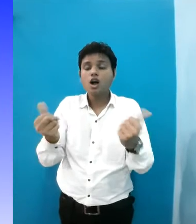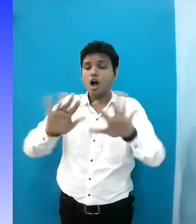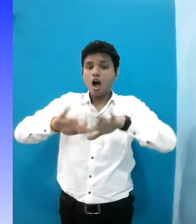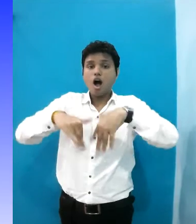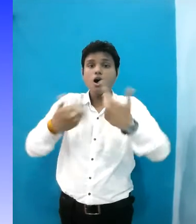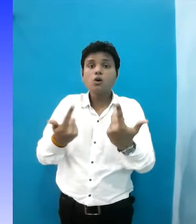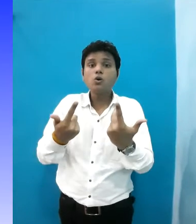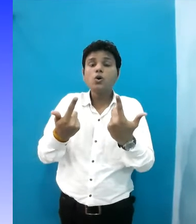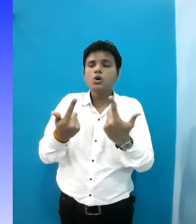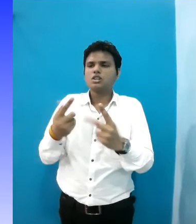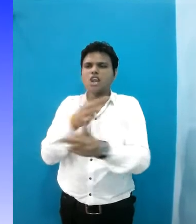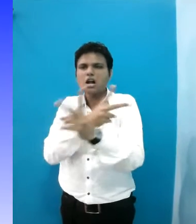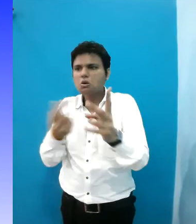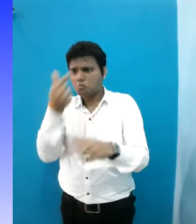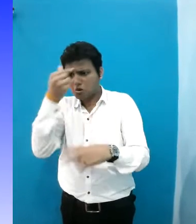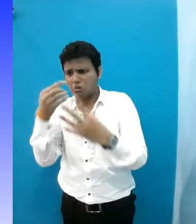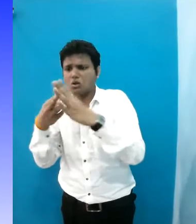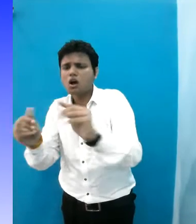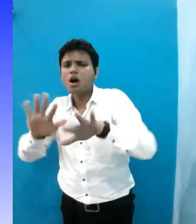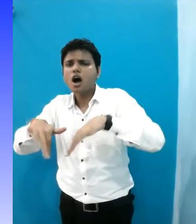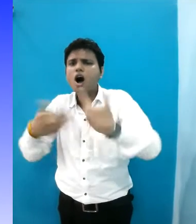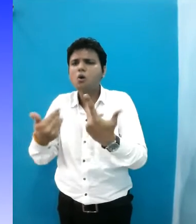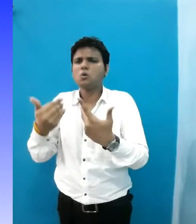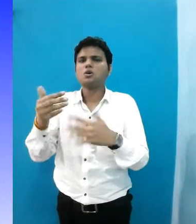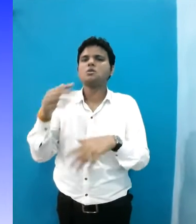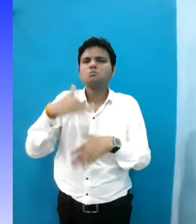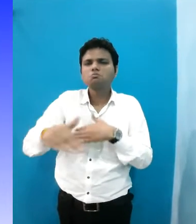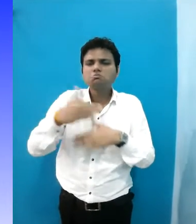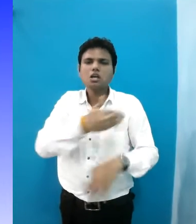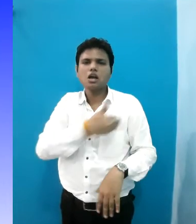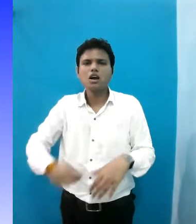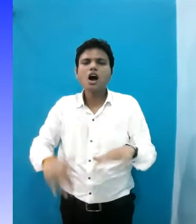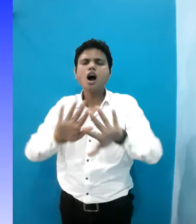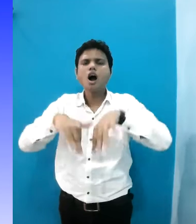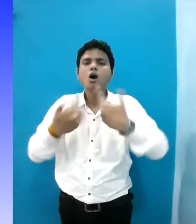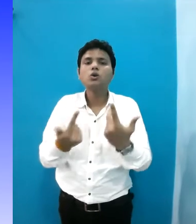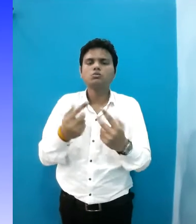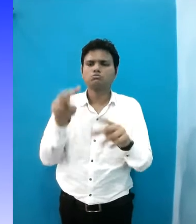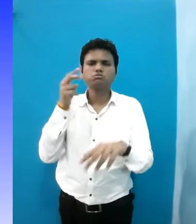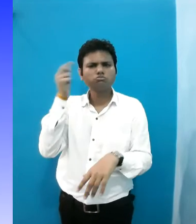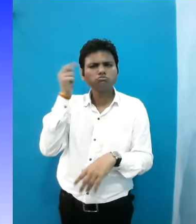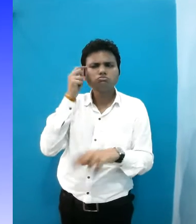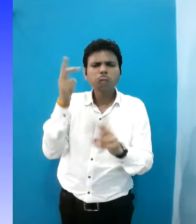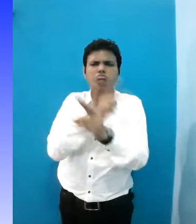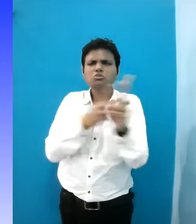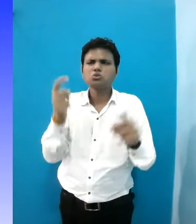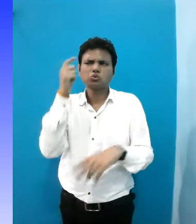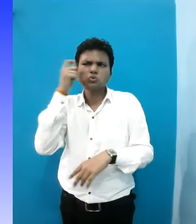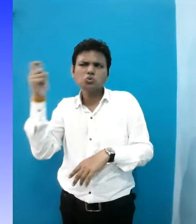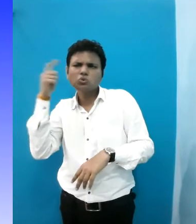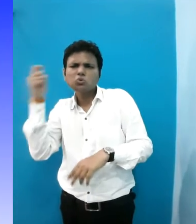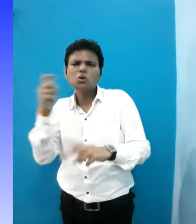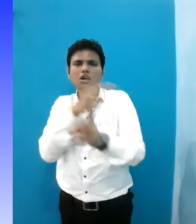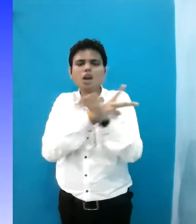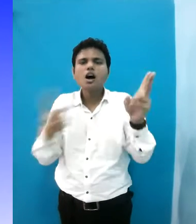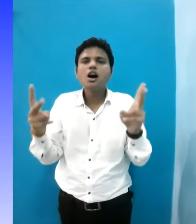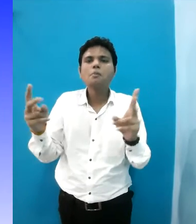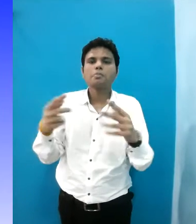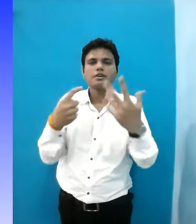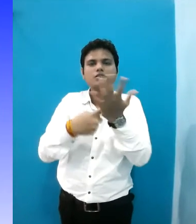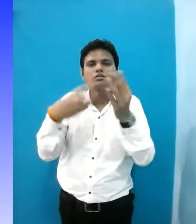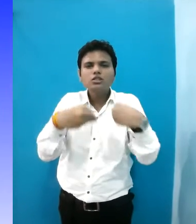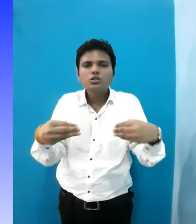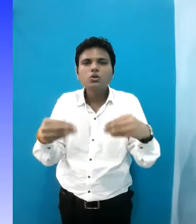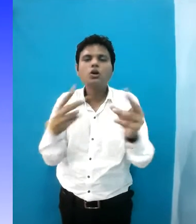that recognize the need to consider the long-range survival of the species. This way of thinking requires thoughtful stewardship